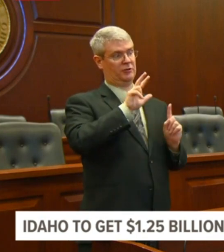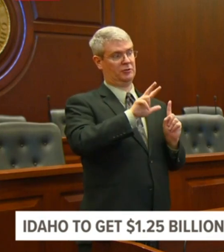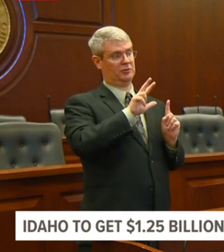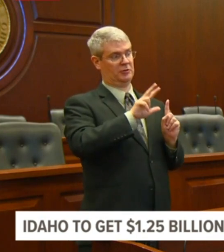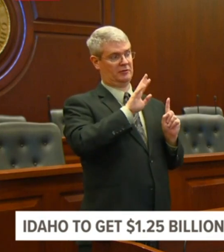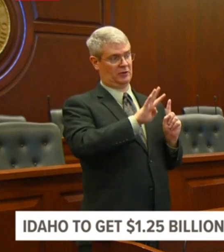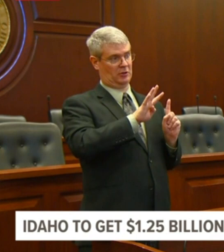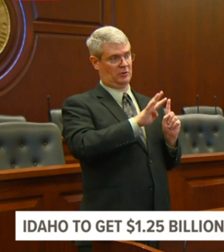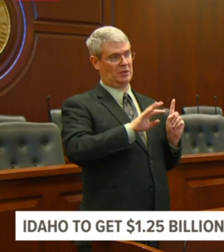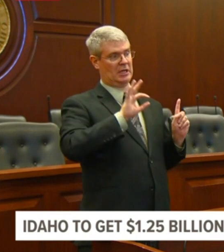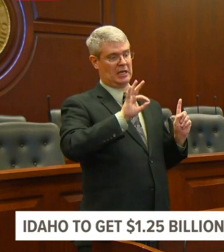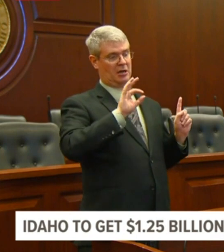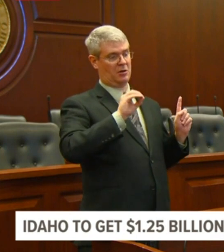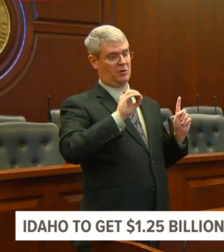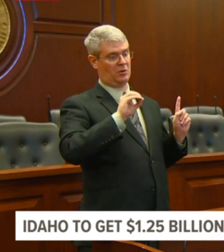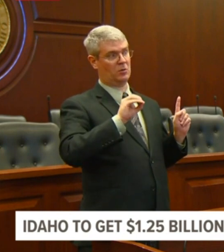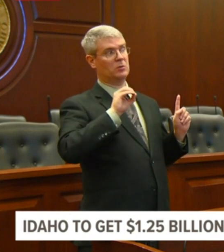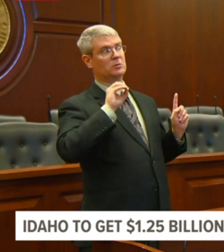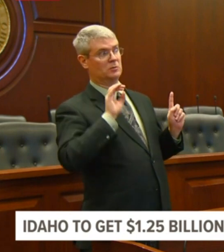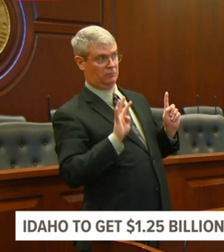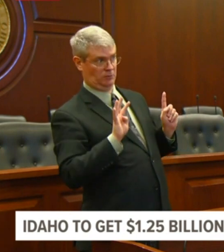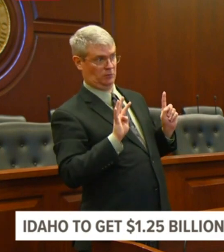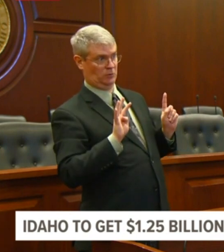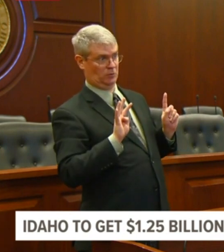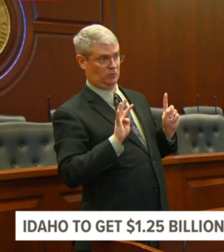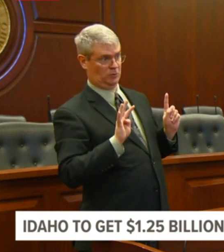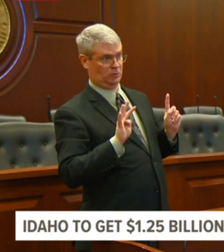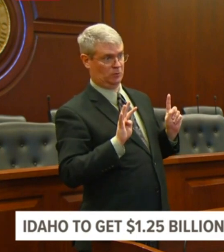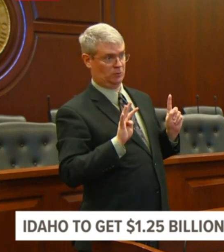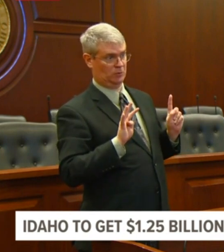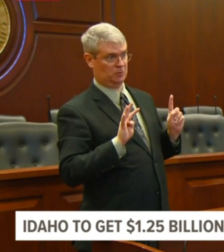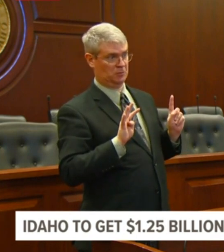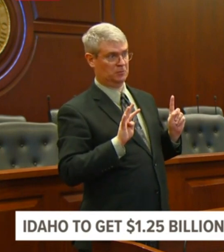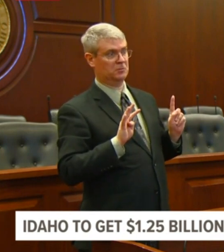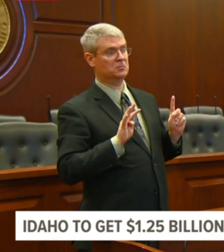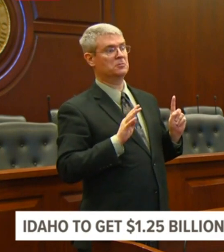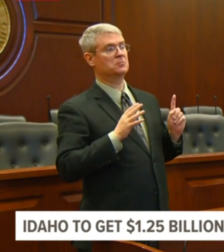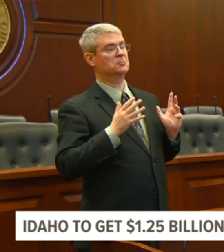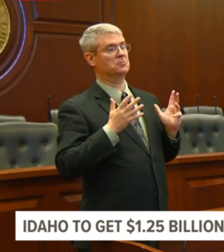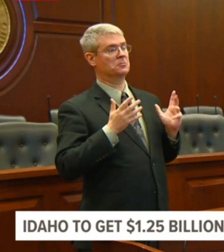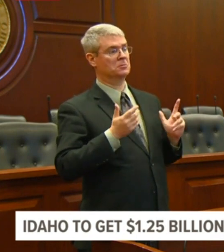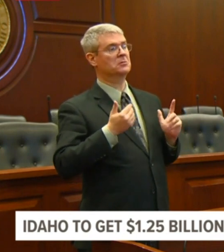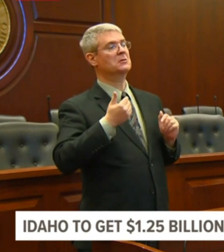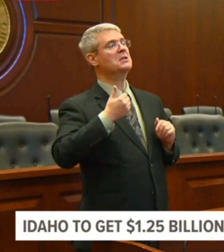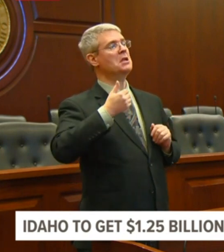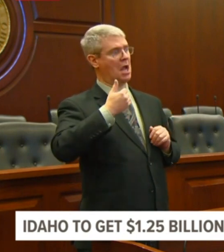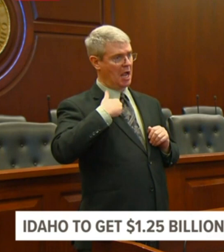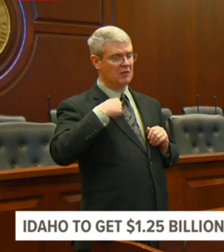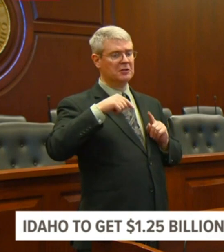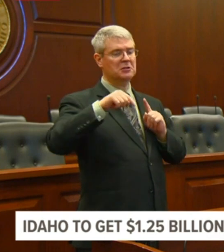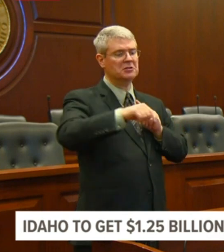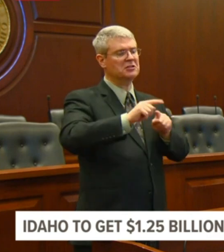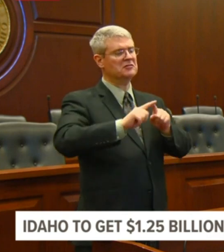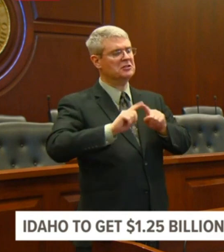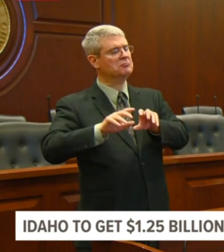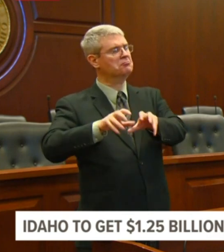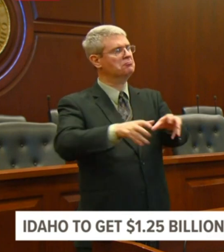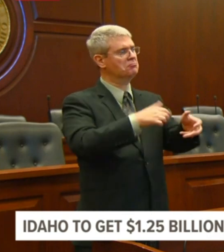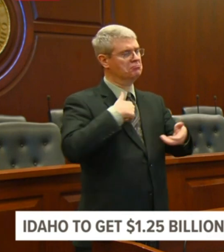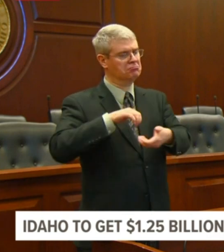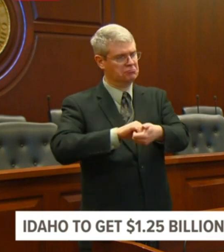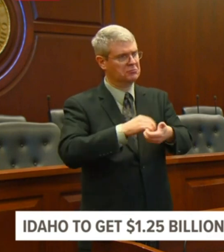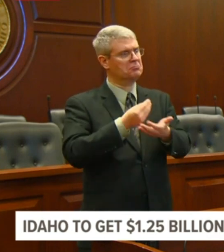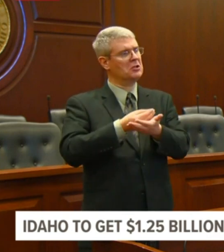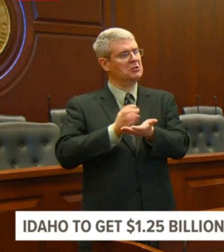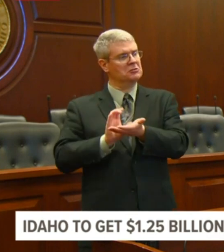partners who provide, who receive grant funding from the SBA. We have our Small Business Development Center here locally. They can be reached